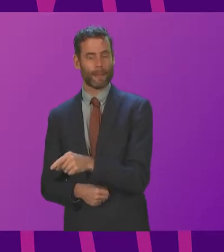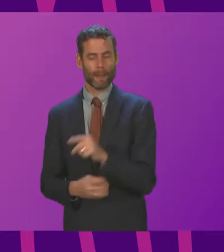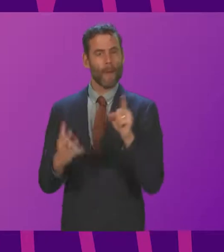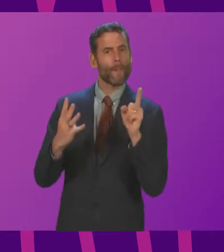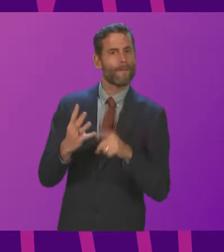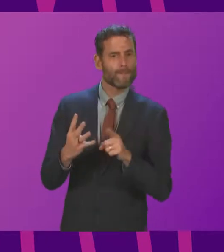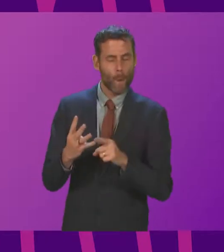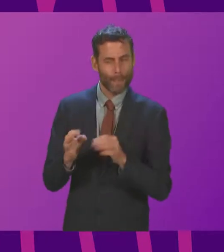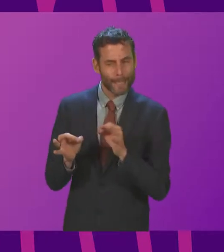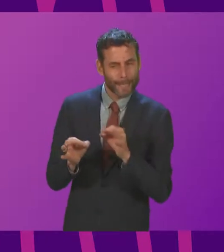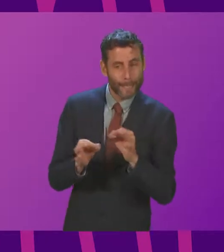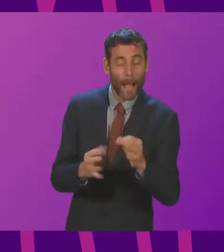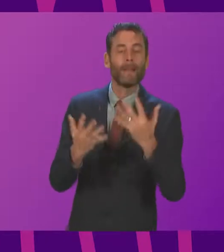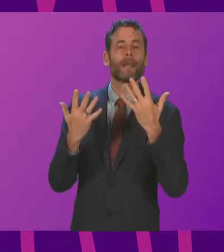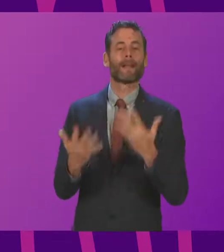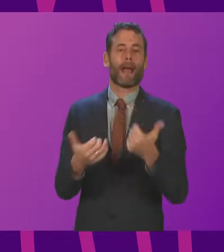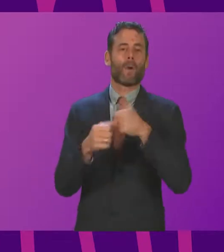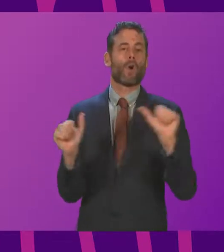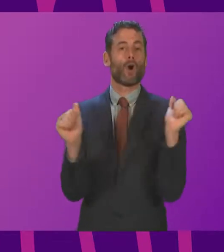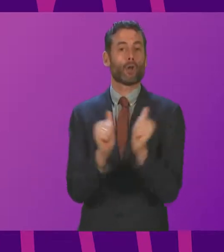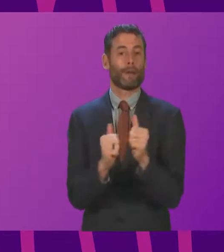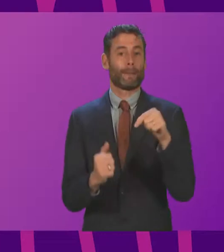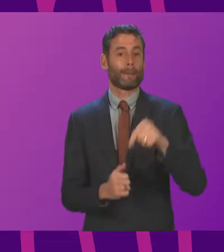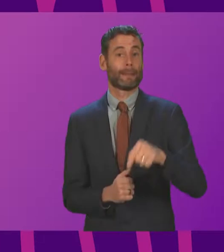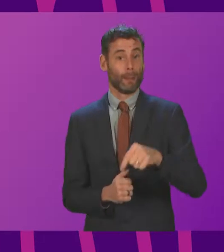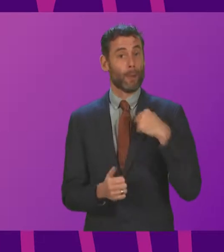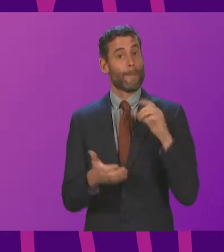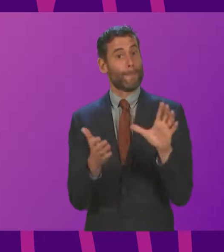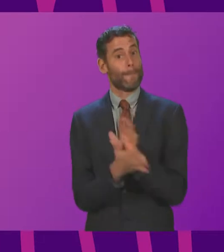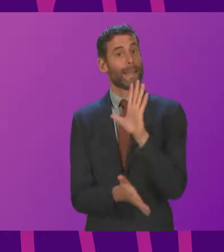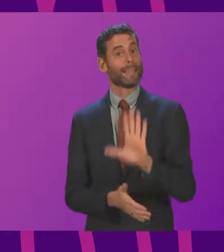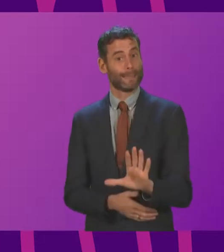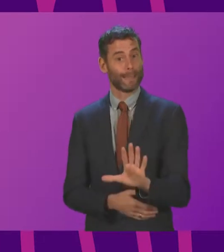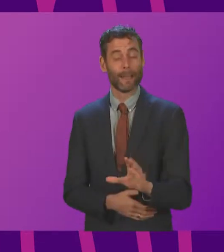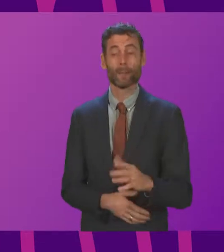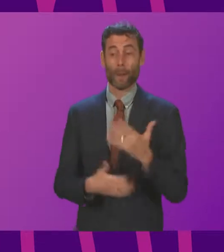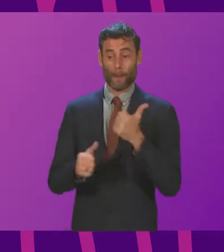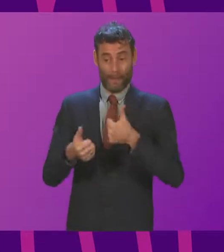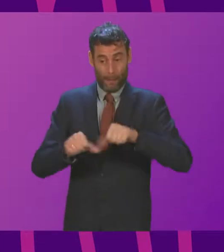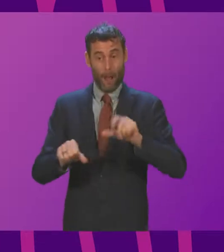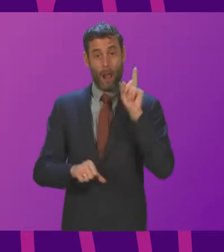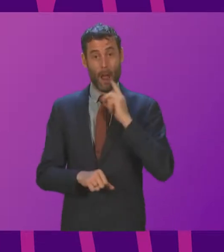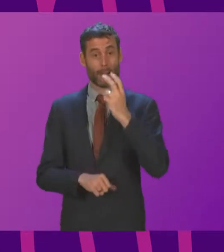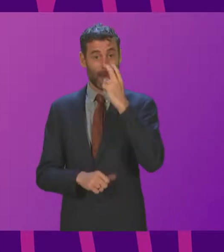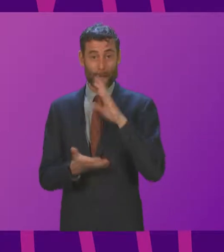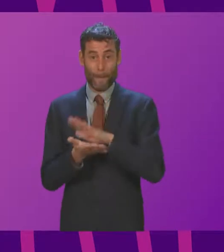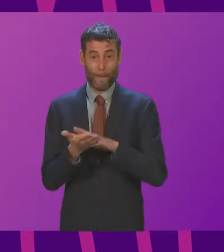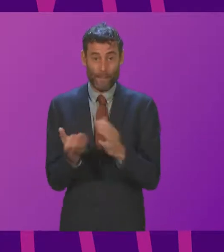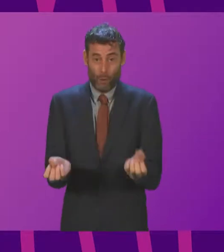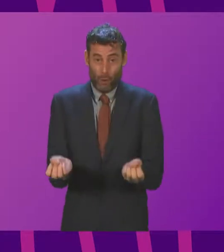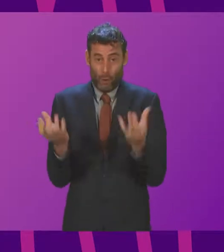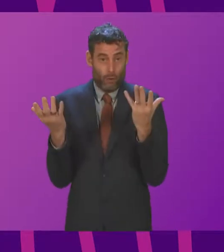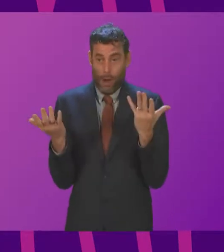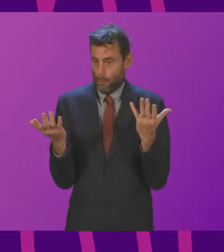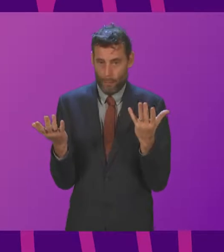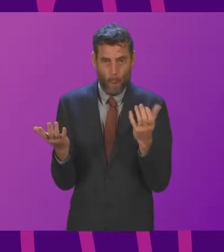that we reached agreement with the fourth of these four unions last night to take away the prospective strike and to end the Sunday disruption